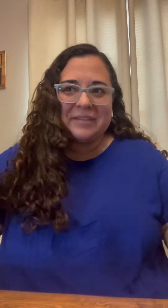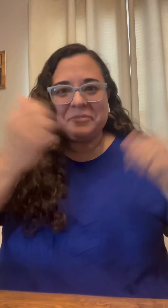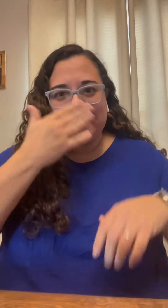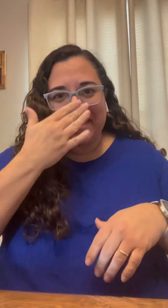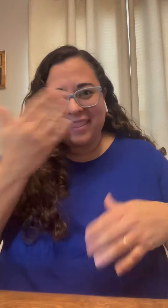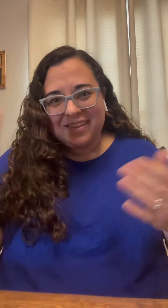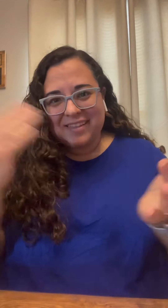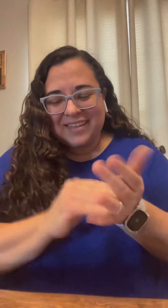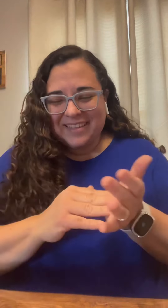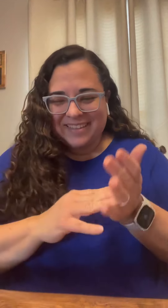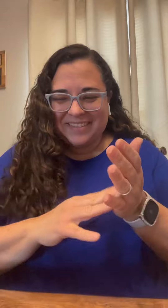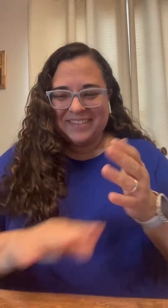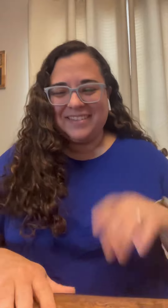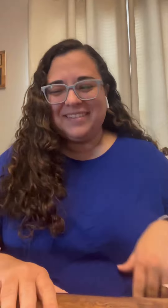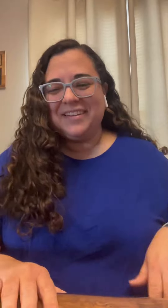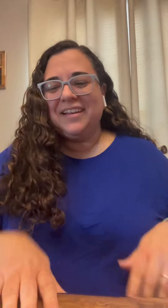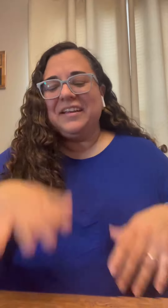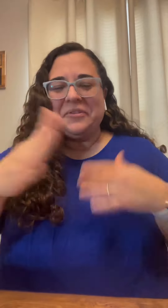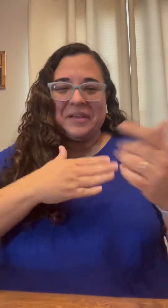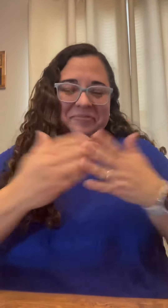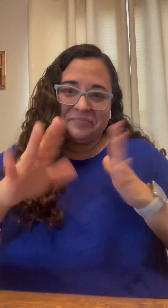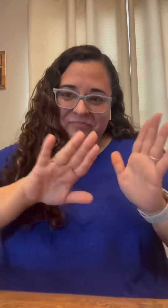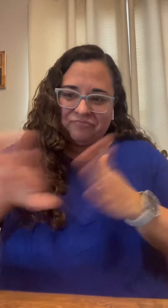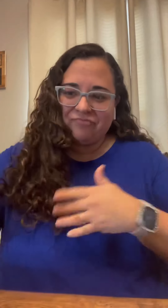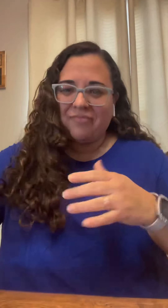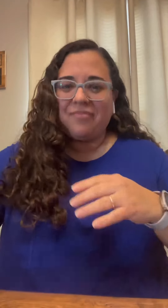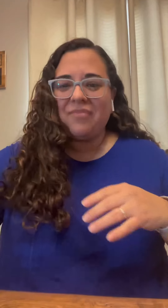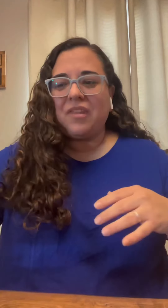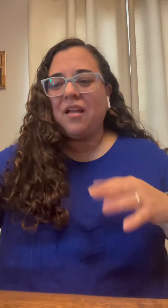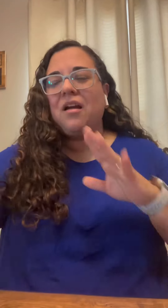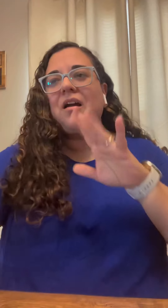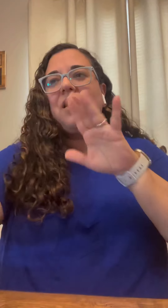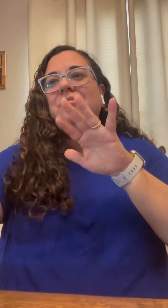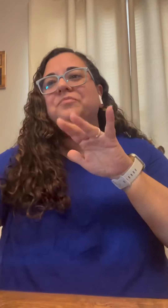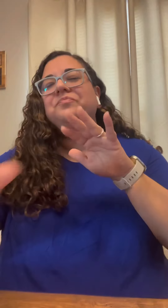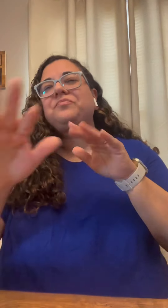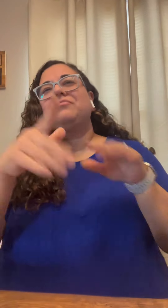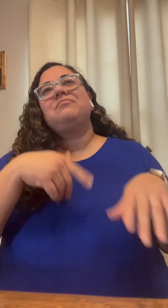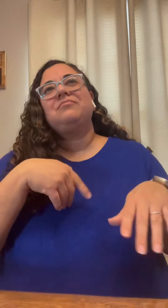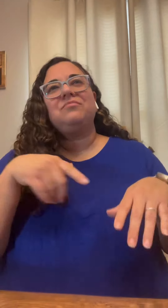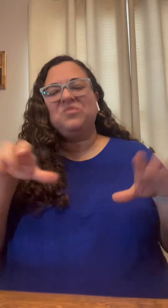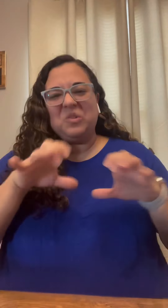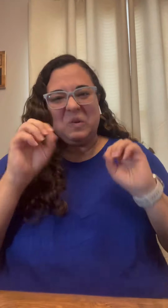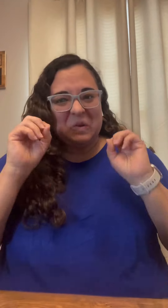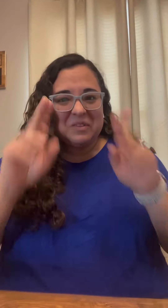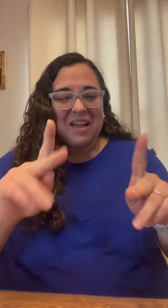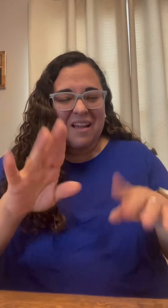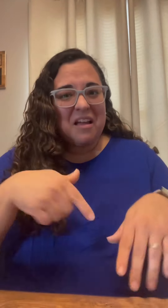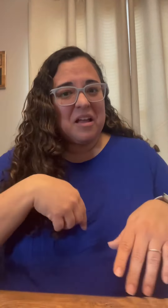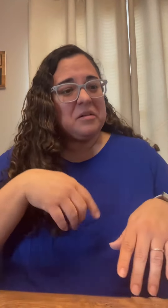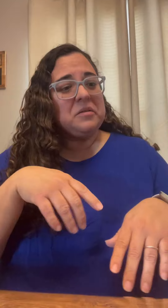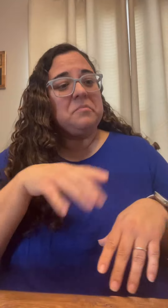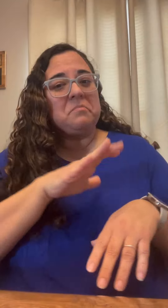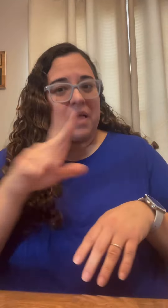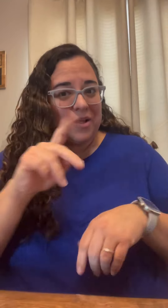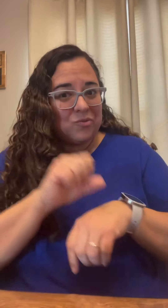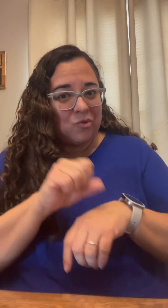helped me regain my smell so i was thrilled with that anyway um i've been doing okay